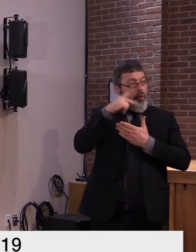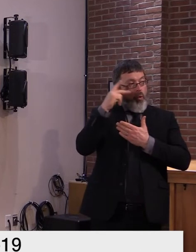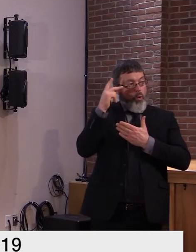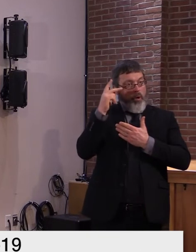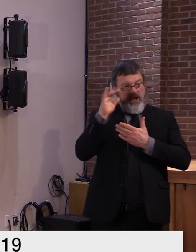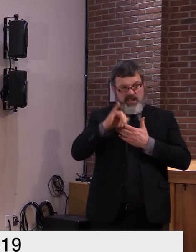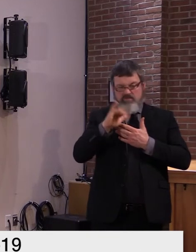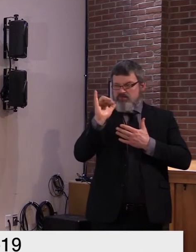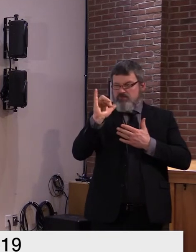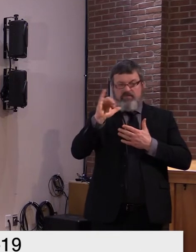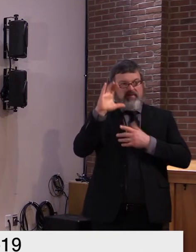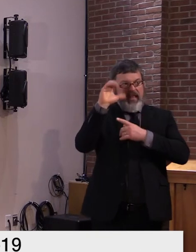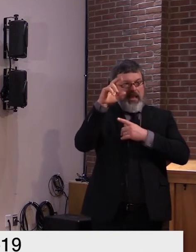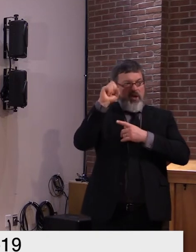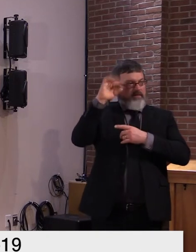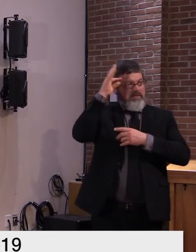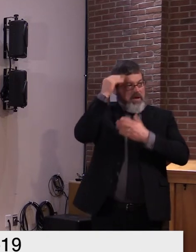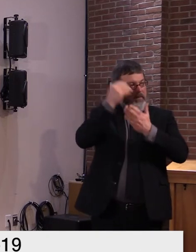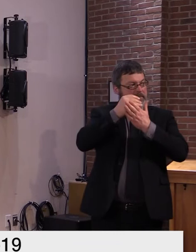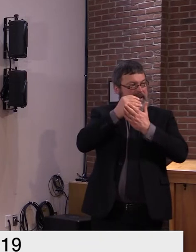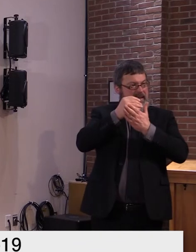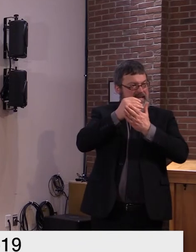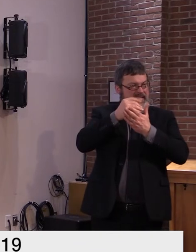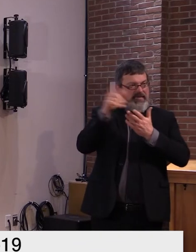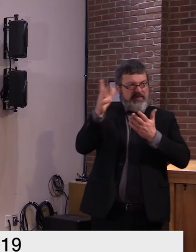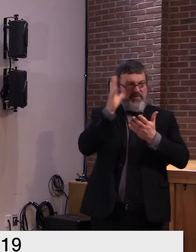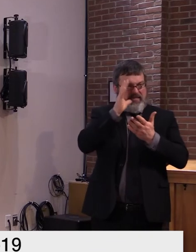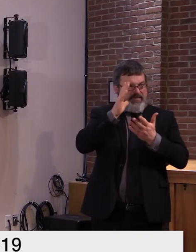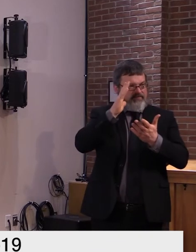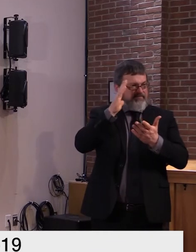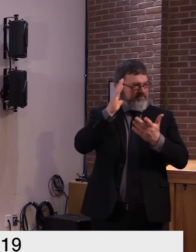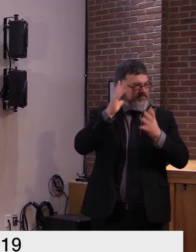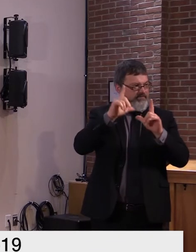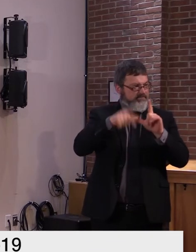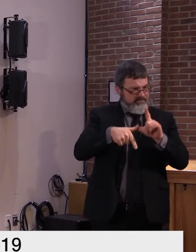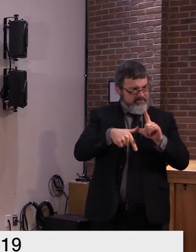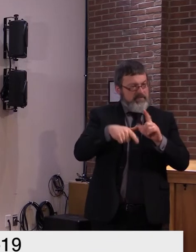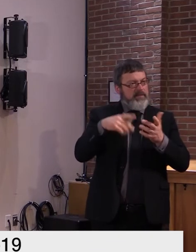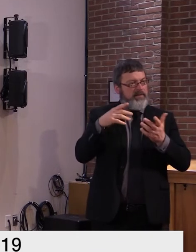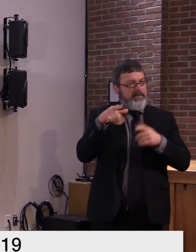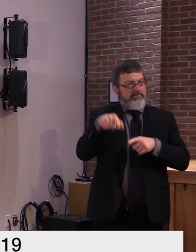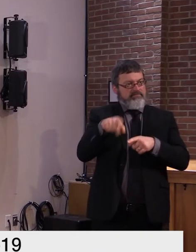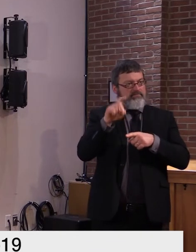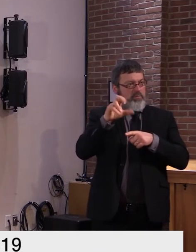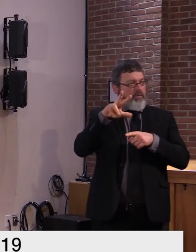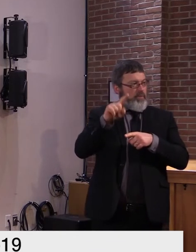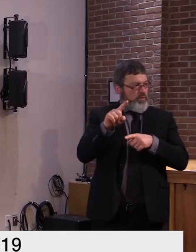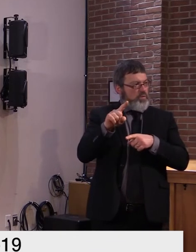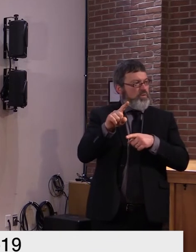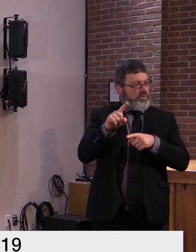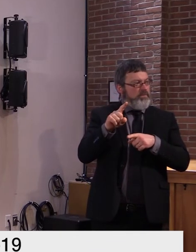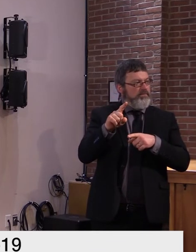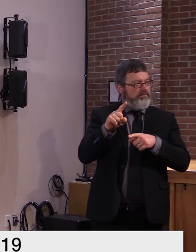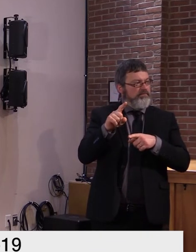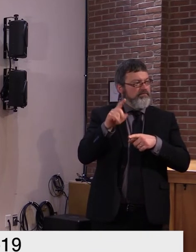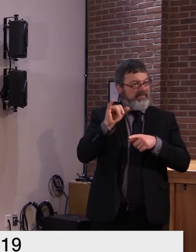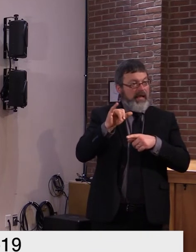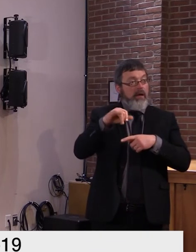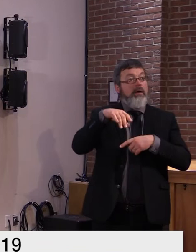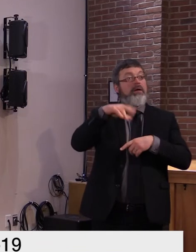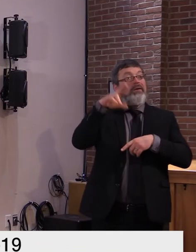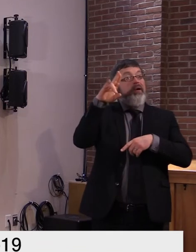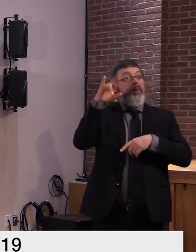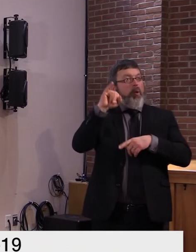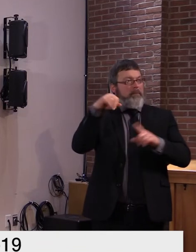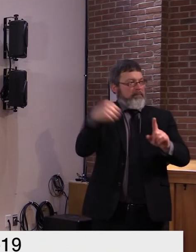vermonters who've lost their jobs as a result of the pandemic i mean one of them is the state unemployment insurance where people were naturally timing